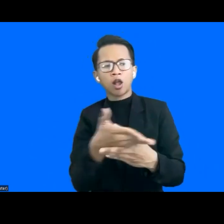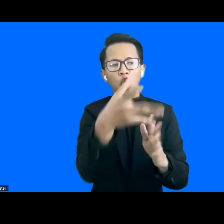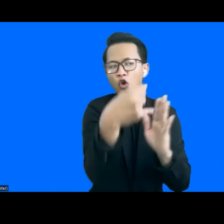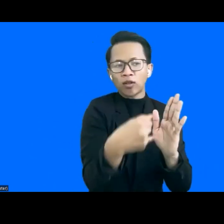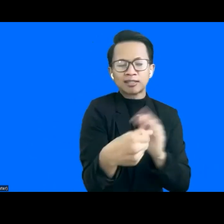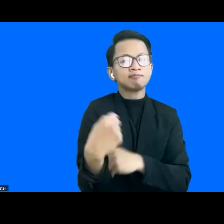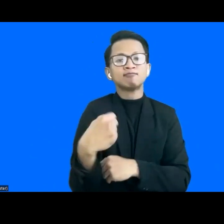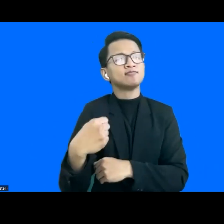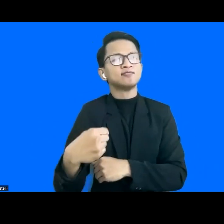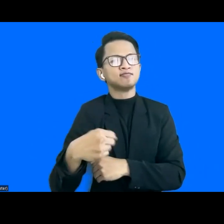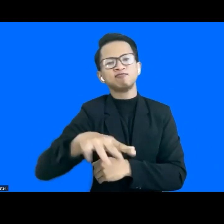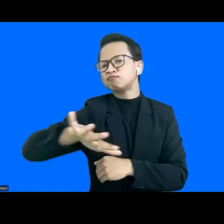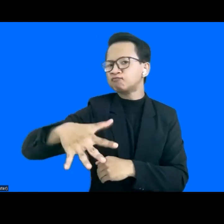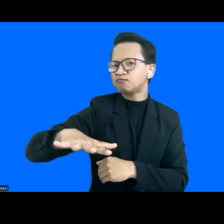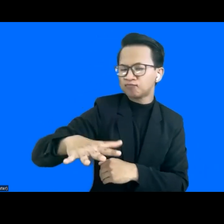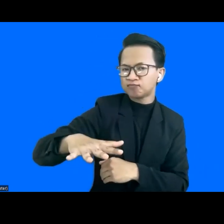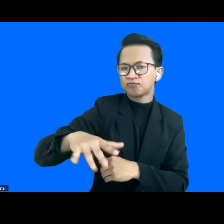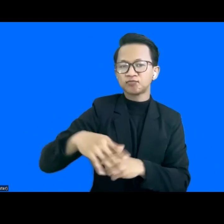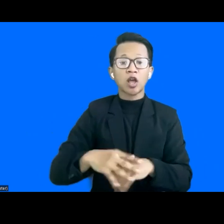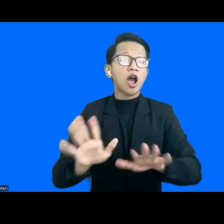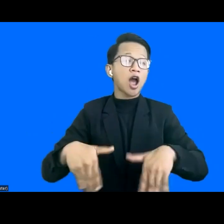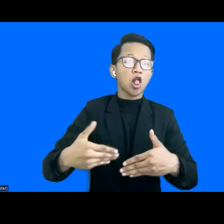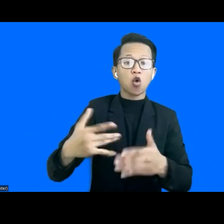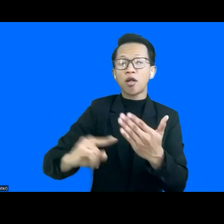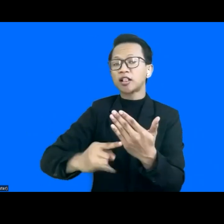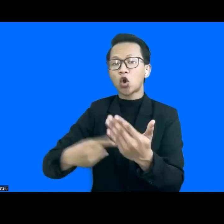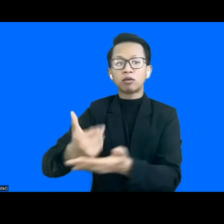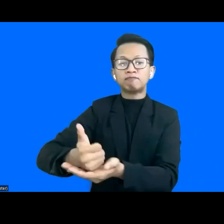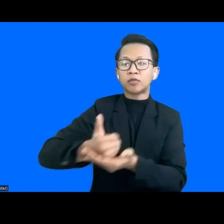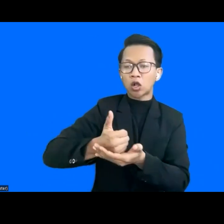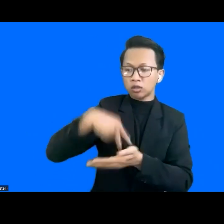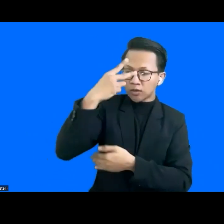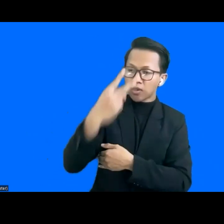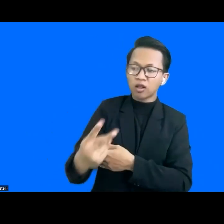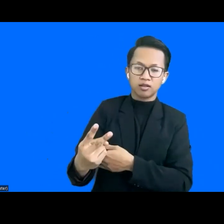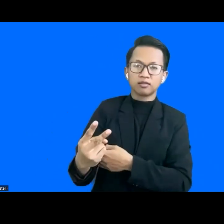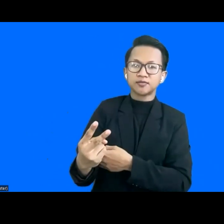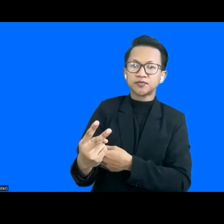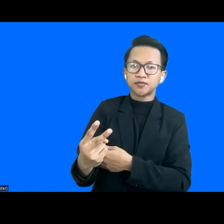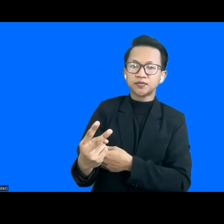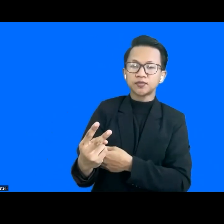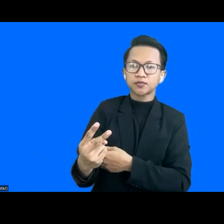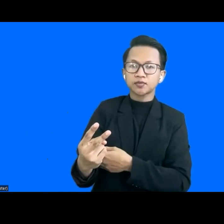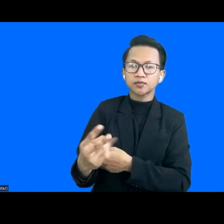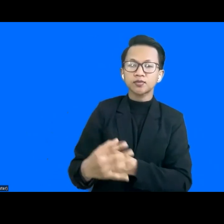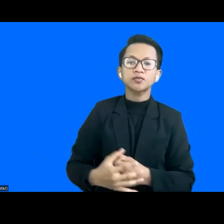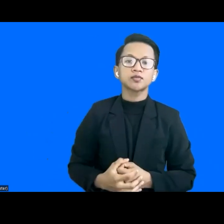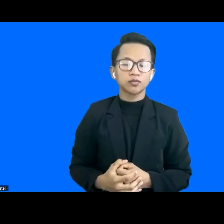There is also inadequate assistive technology. you're looking at, you know,